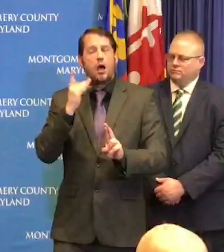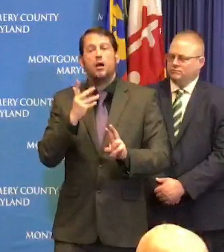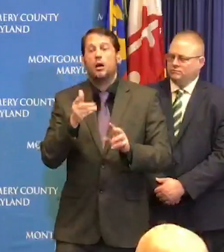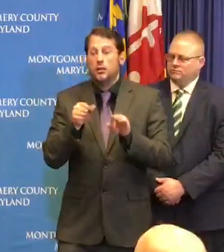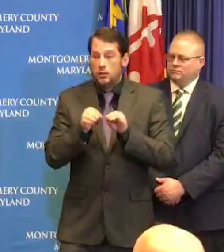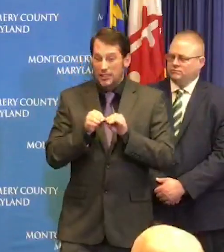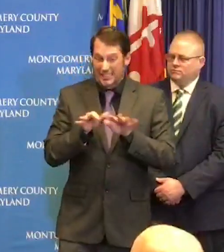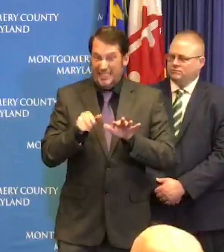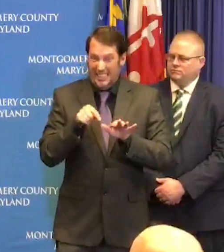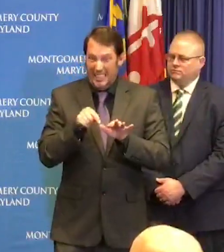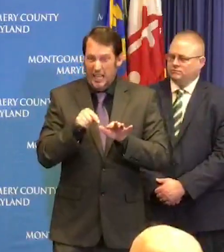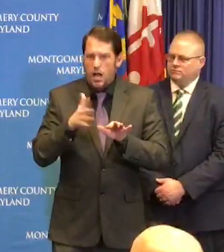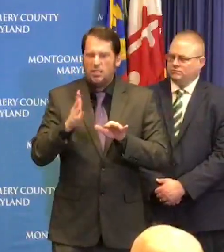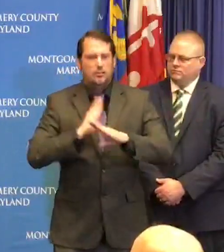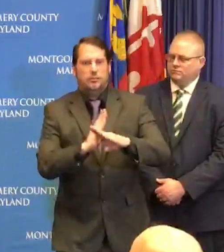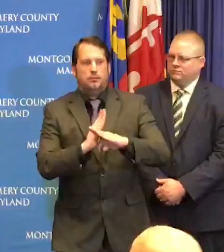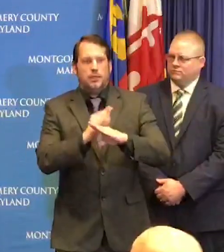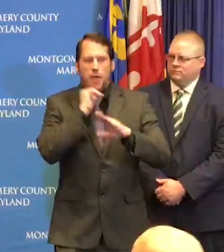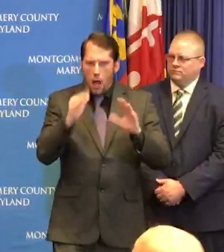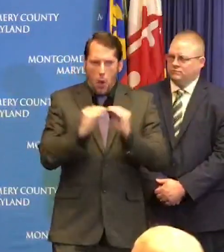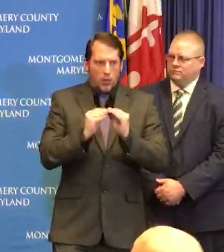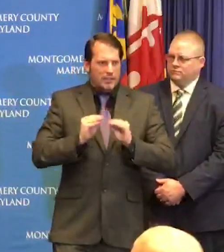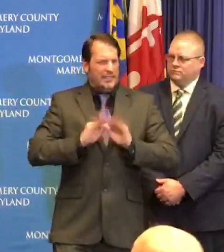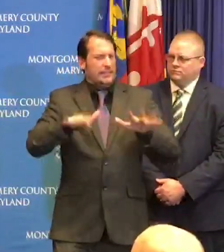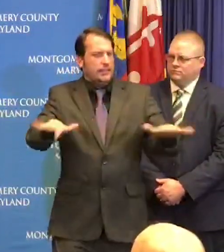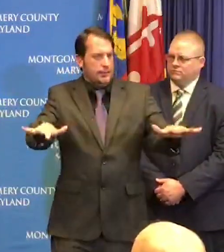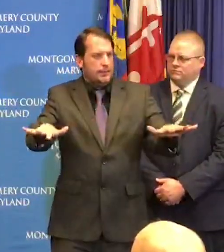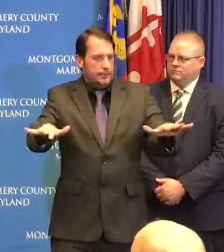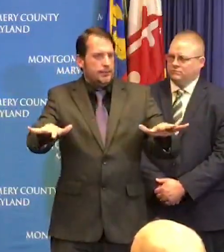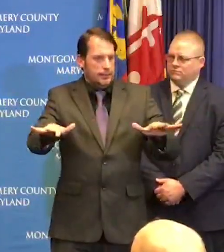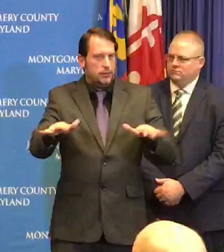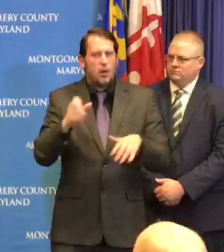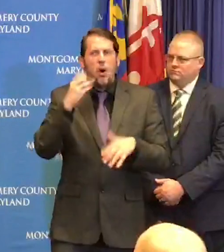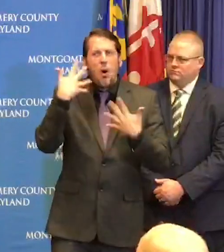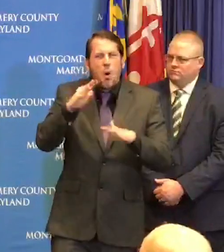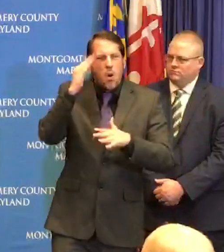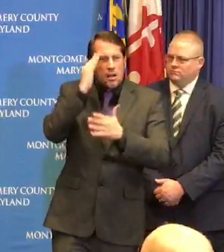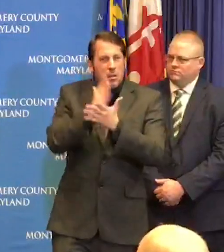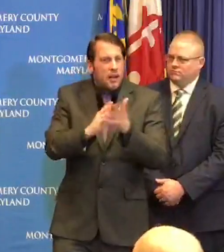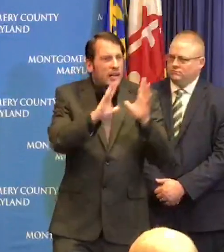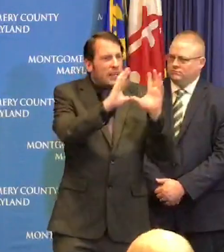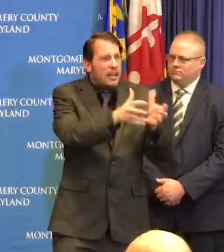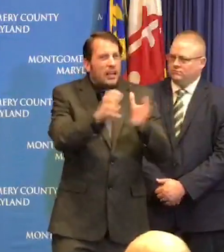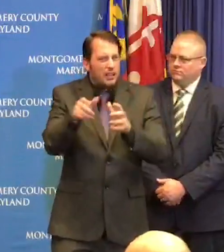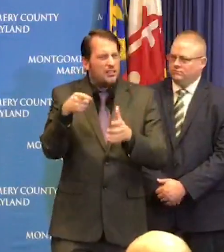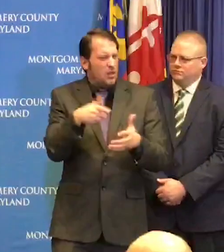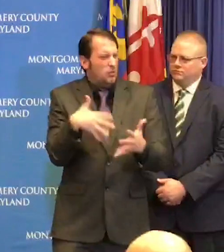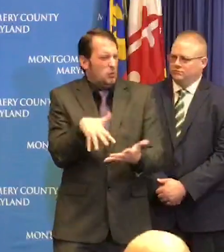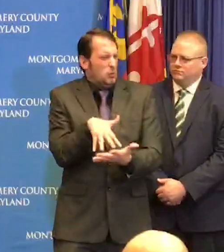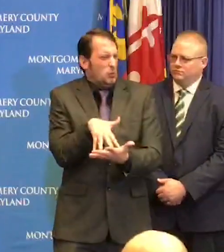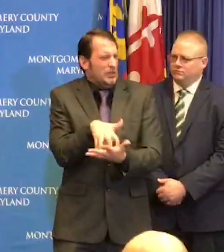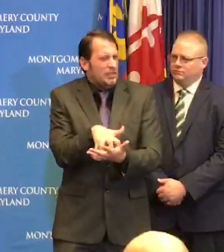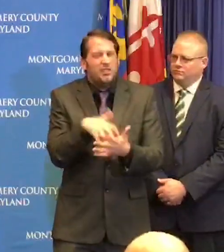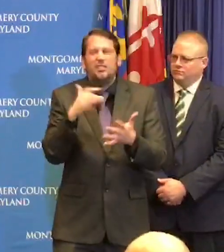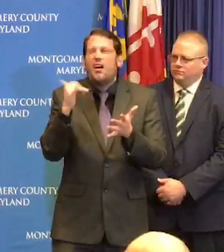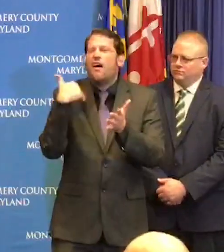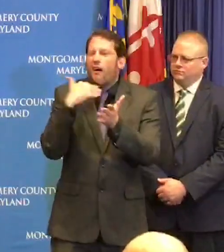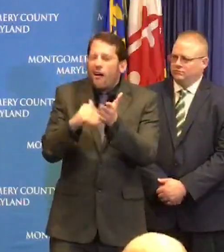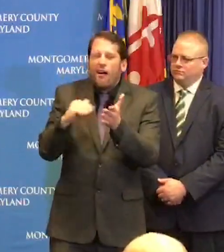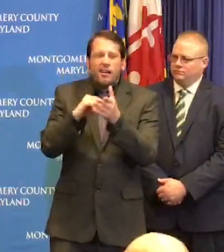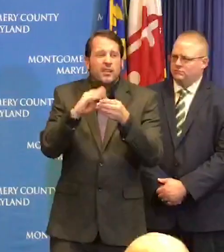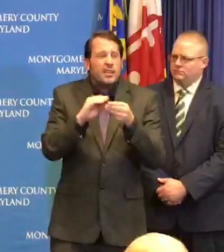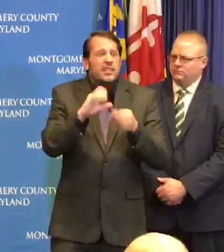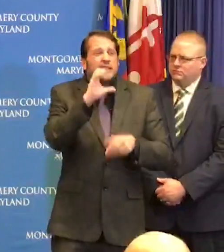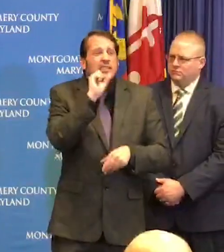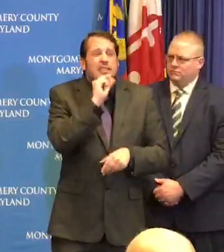we know we have to address I'll give you a perfect example we've been talking about older populations and those over the age of 60 had a really good